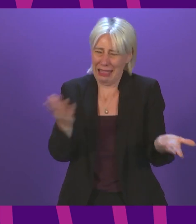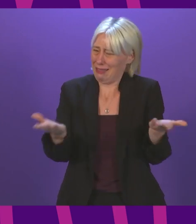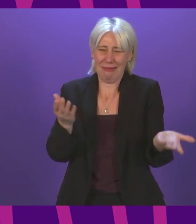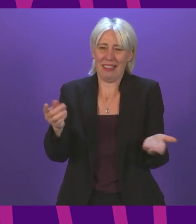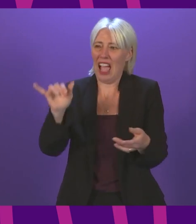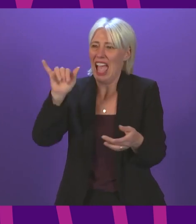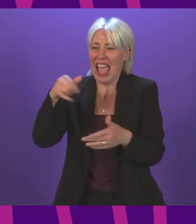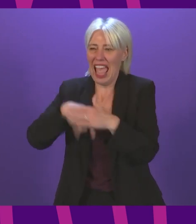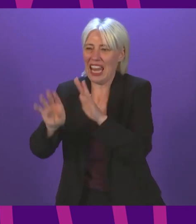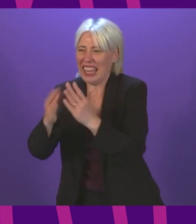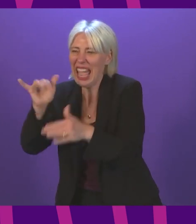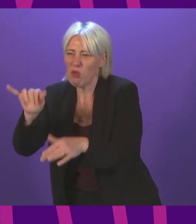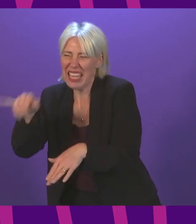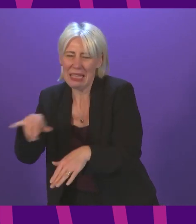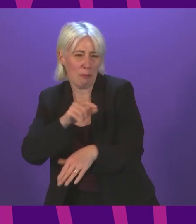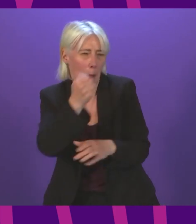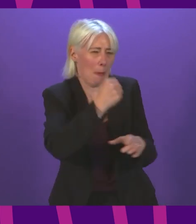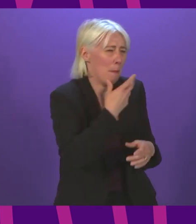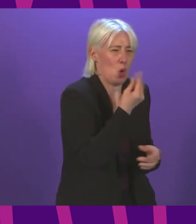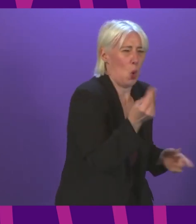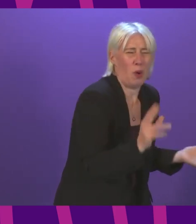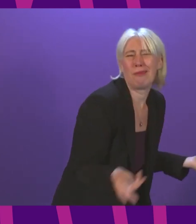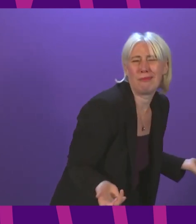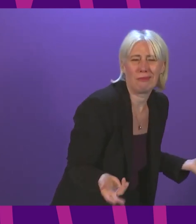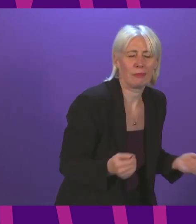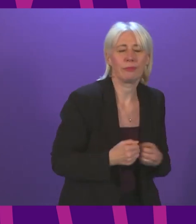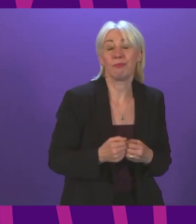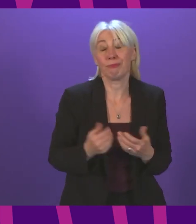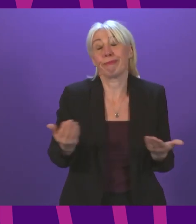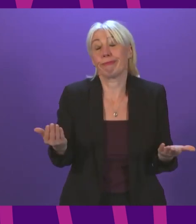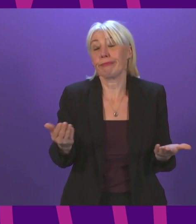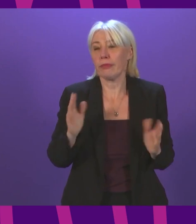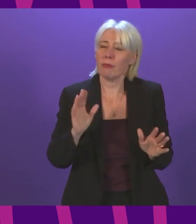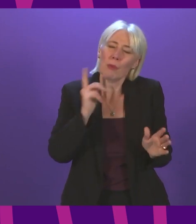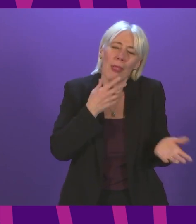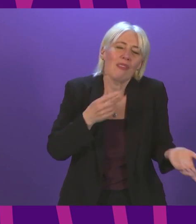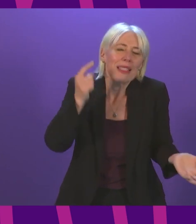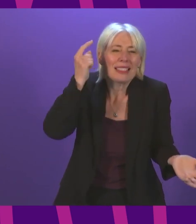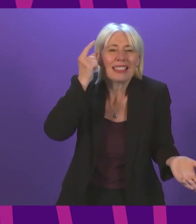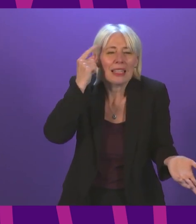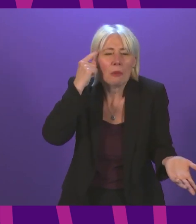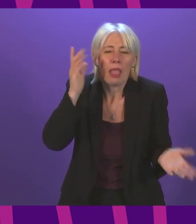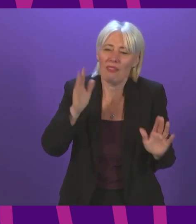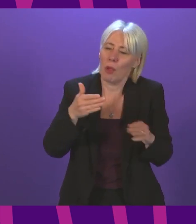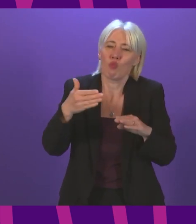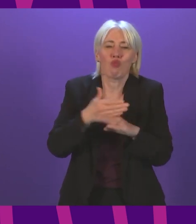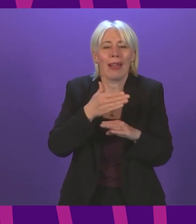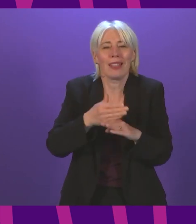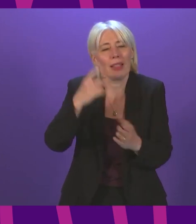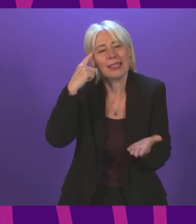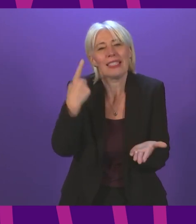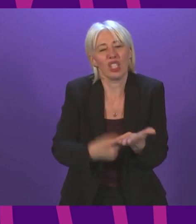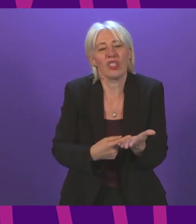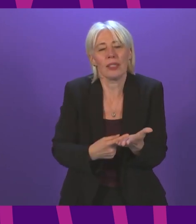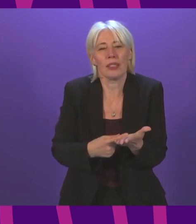I think most people understand that there have to be pragmatic and practical decisions taken